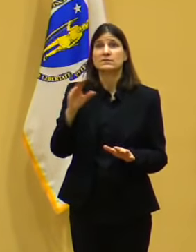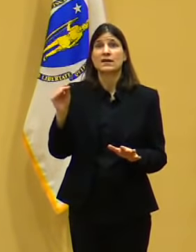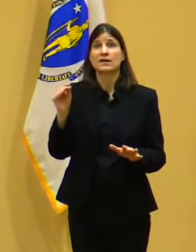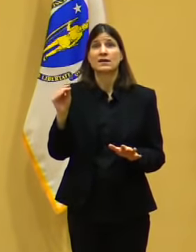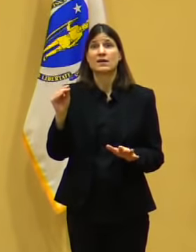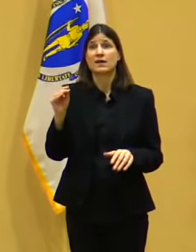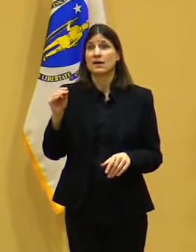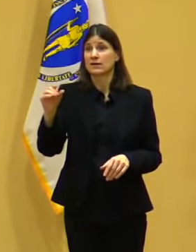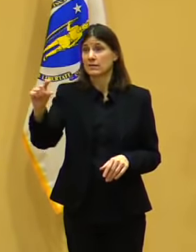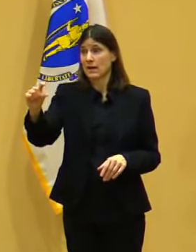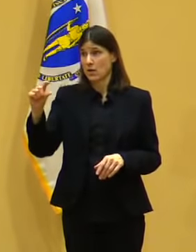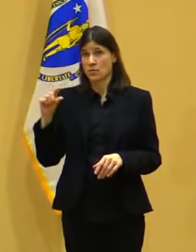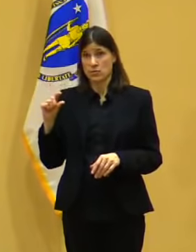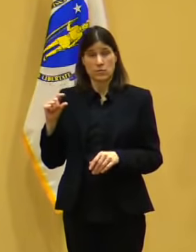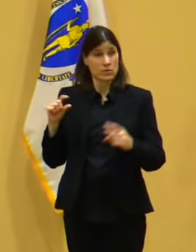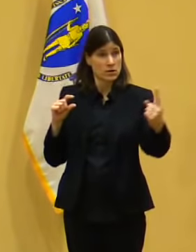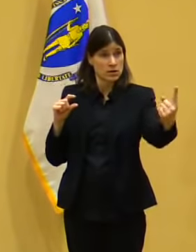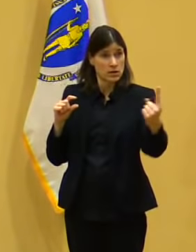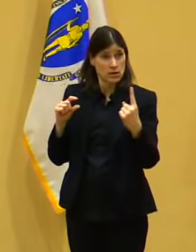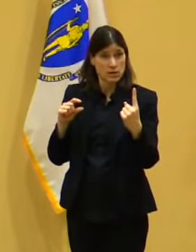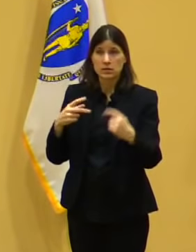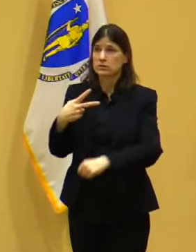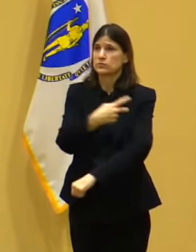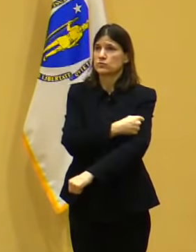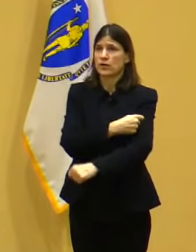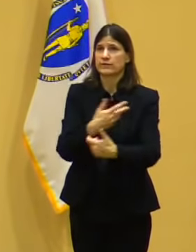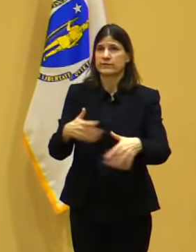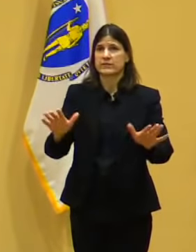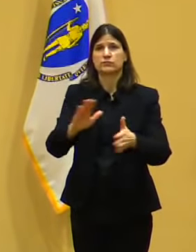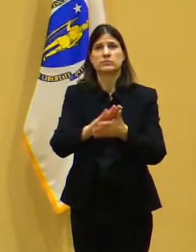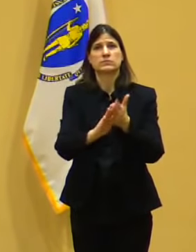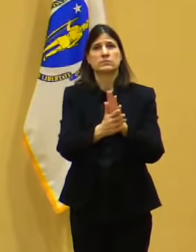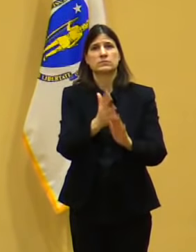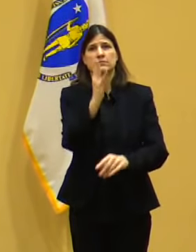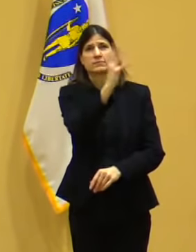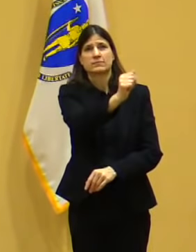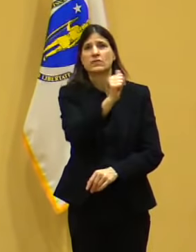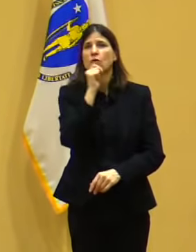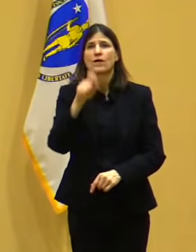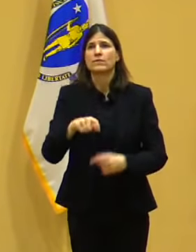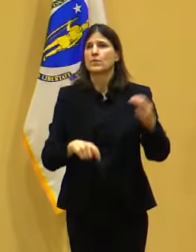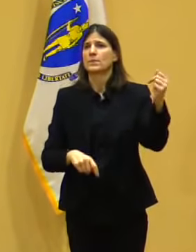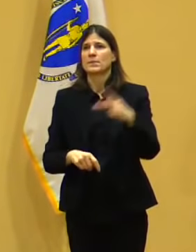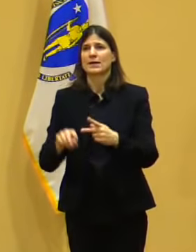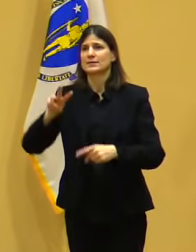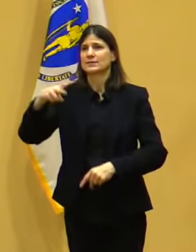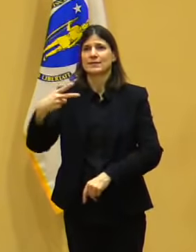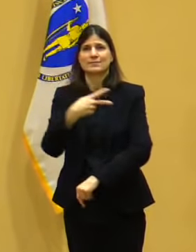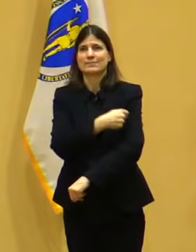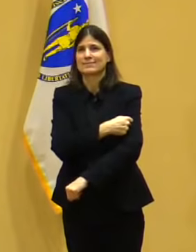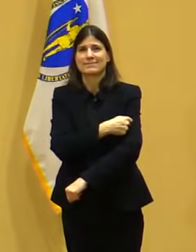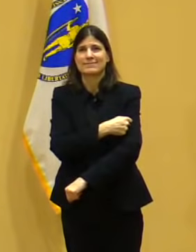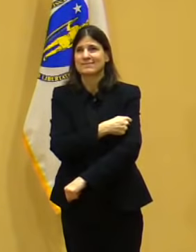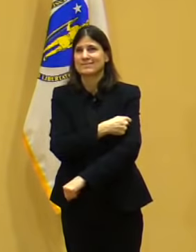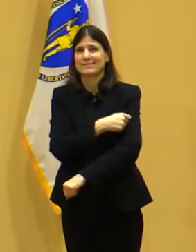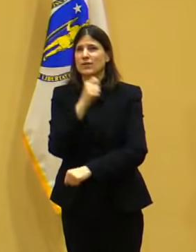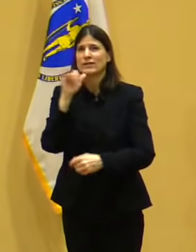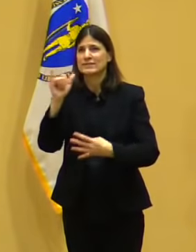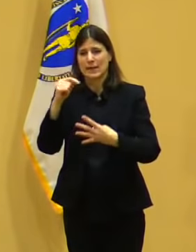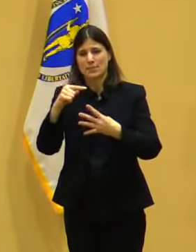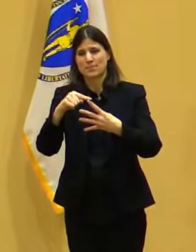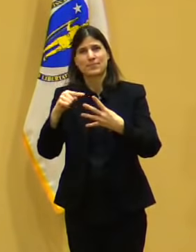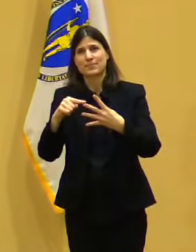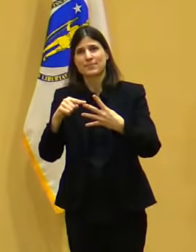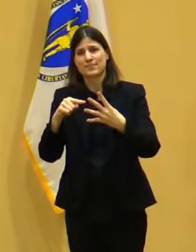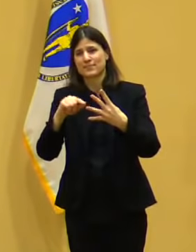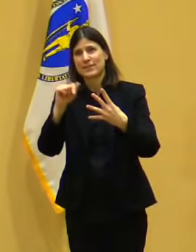really high bar with respect to how you manage it to be able to use it.